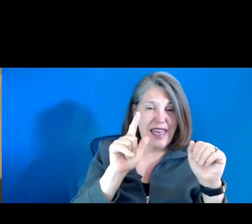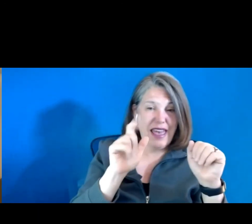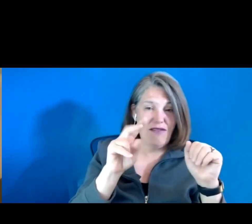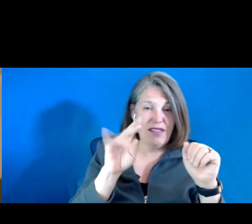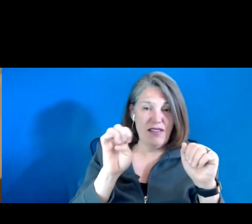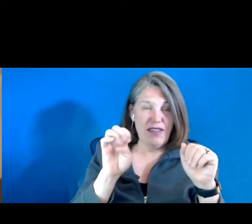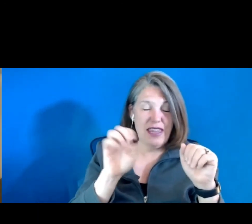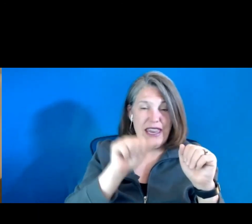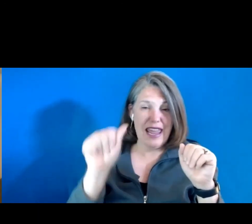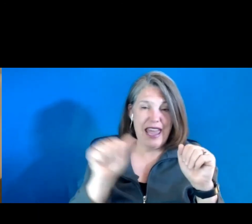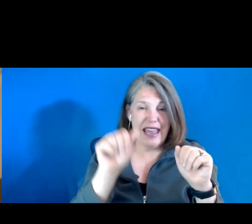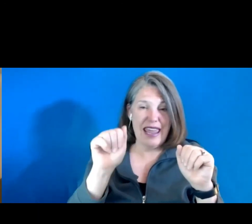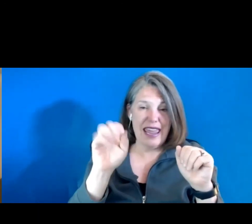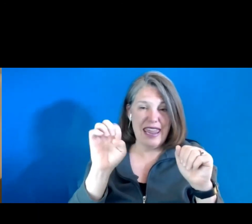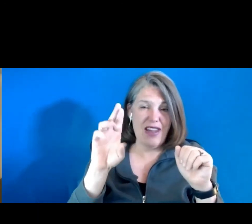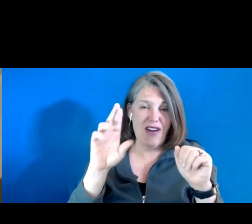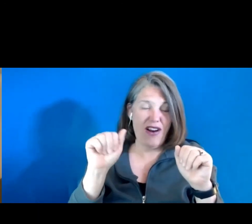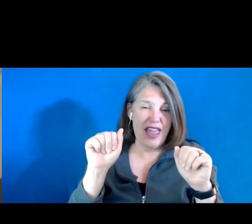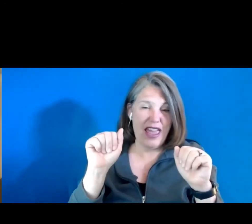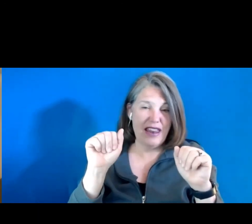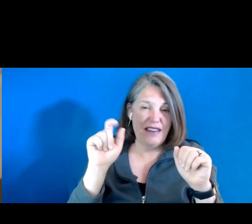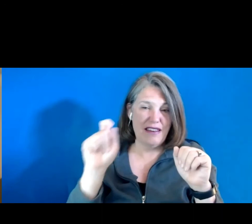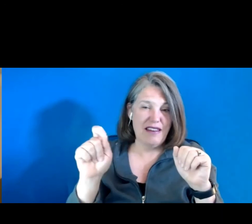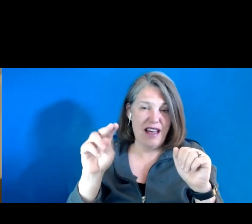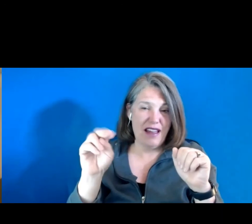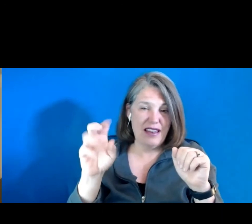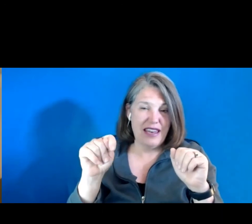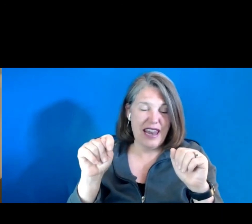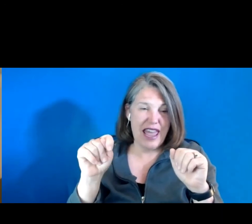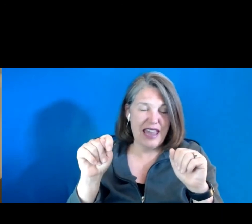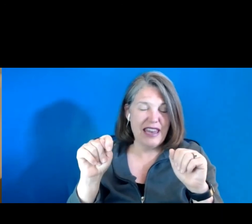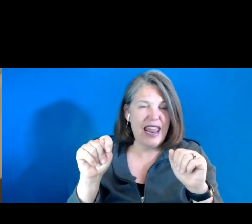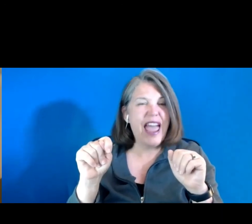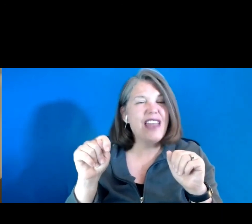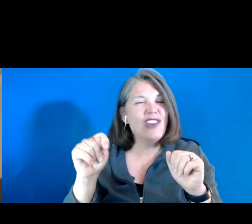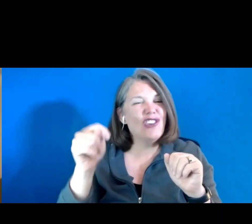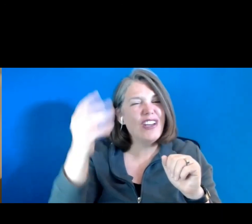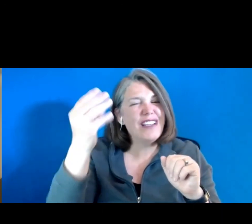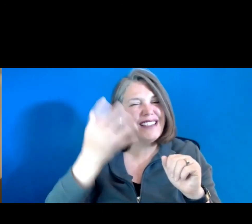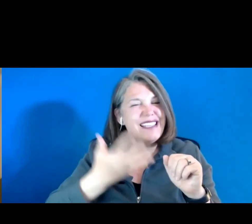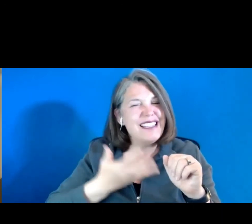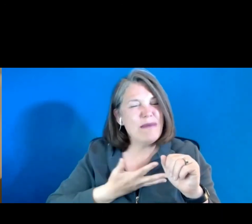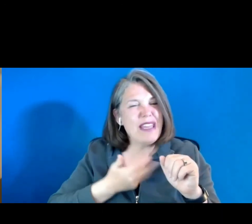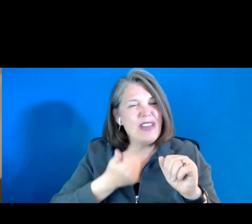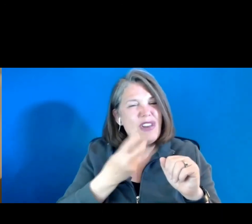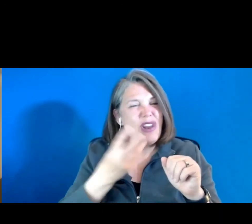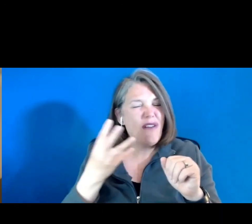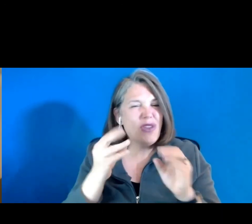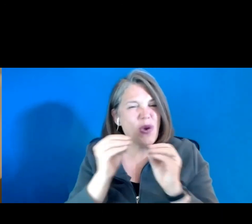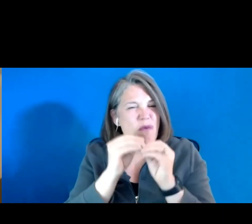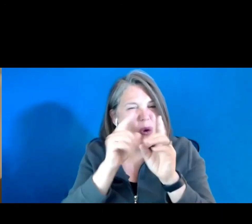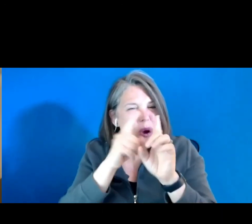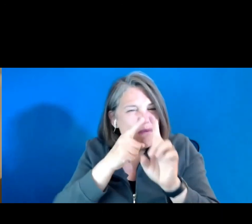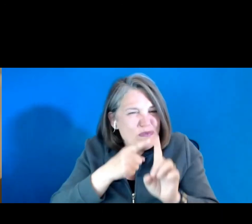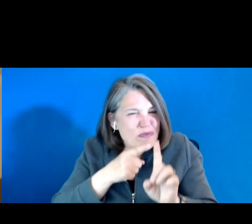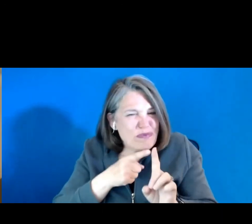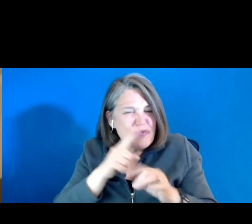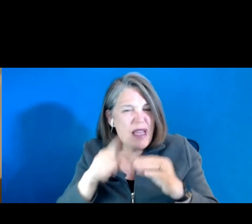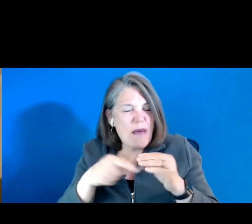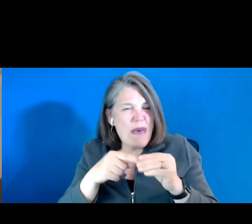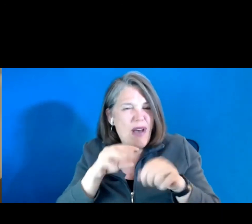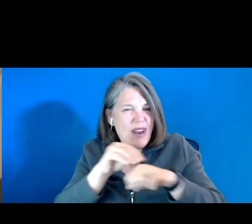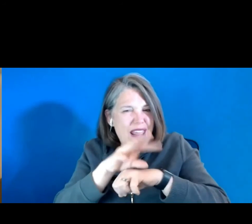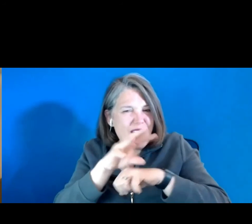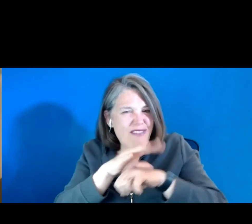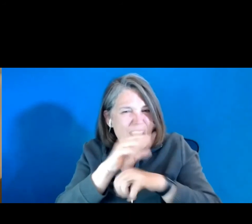at AERA net, and give me a few more voice bites about the kind of advice